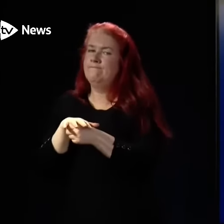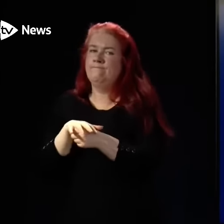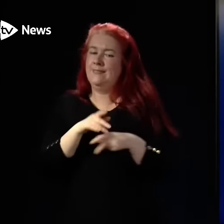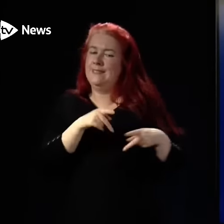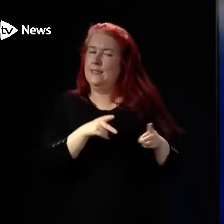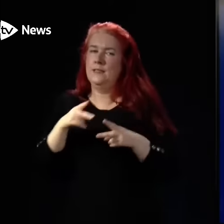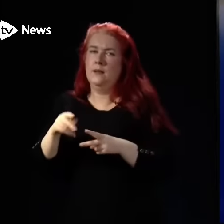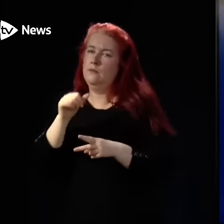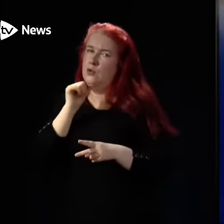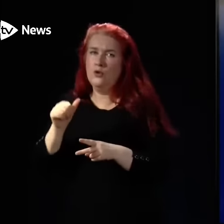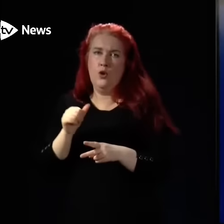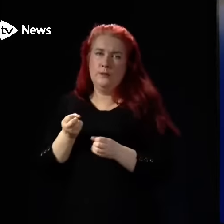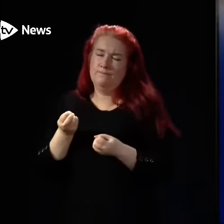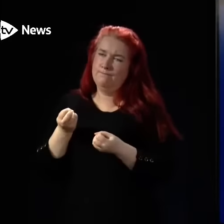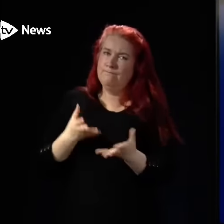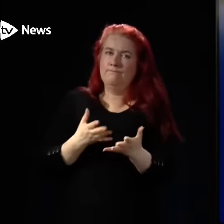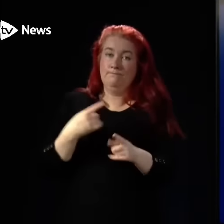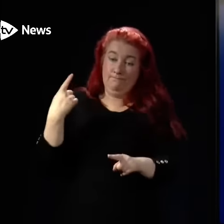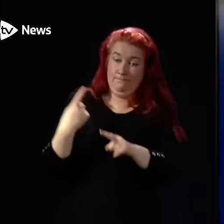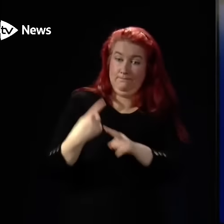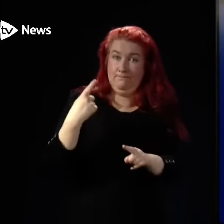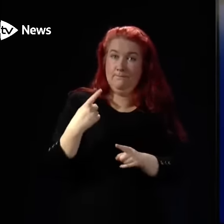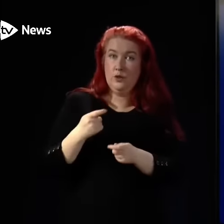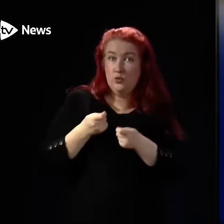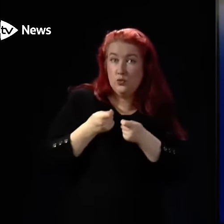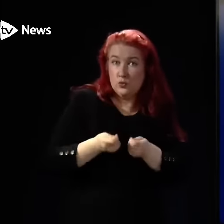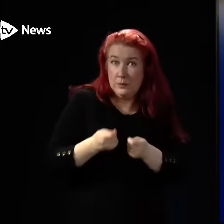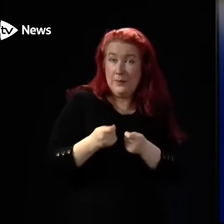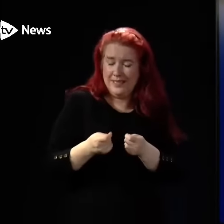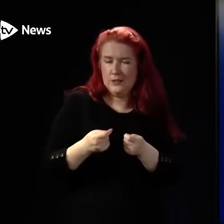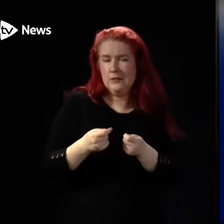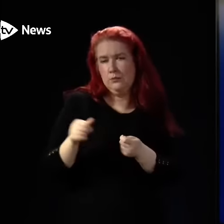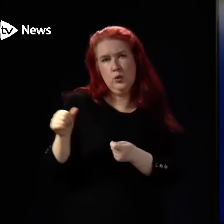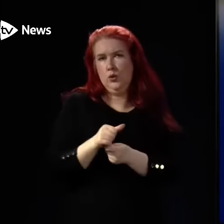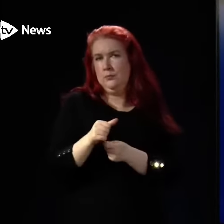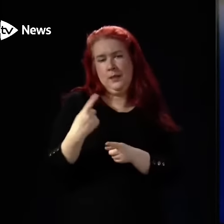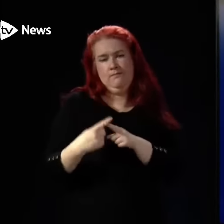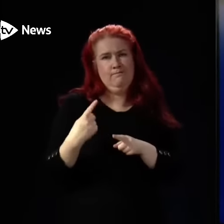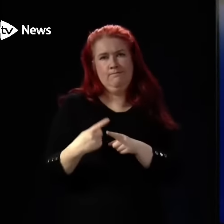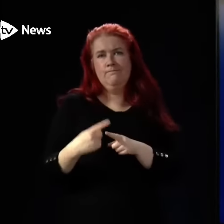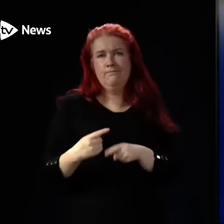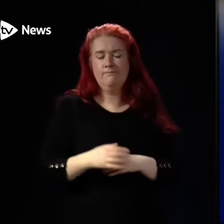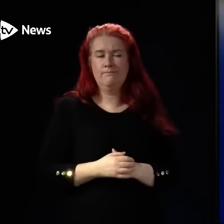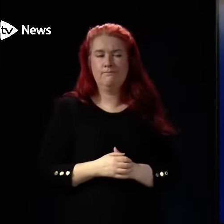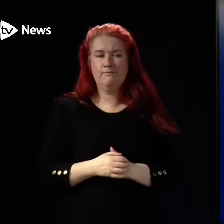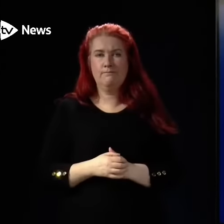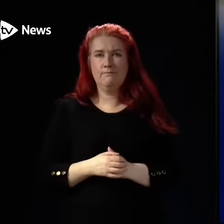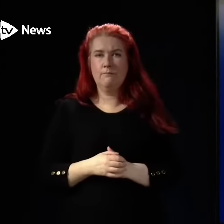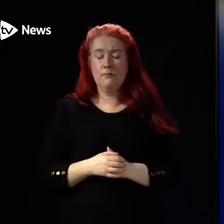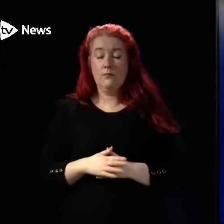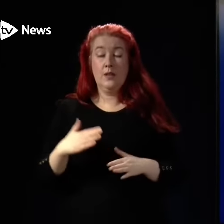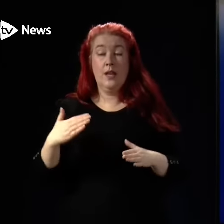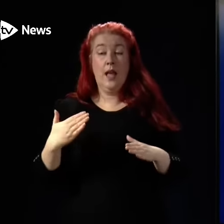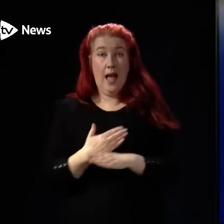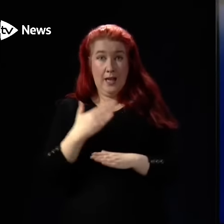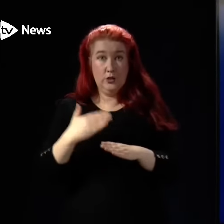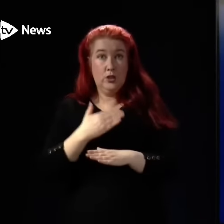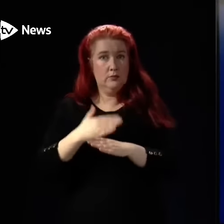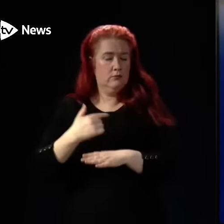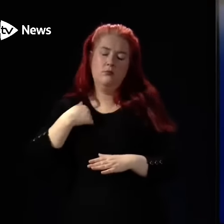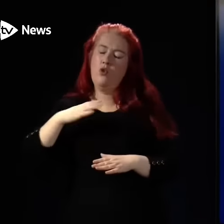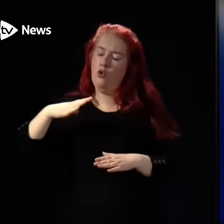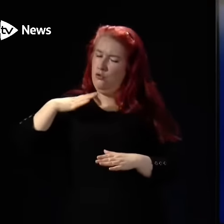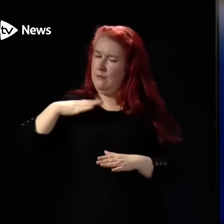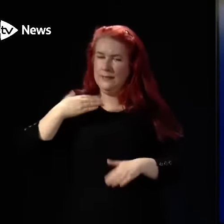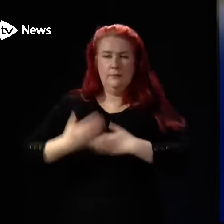providing patients with the speed of treatment that we want to see. Significant action to address this is already